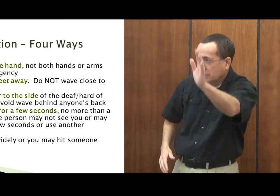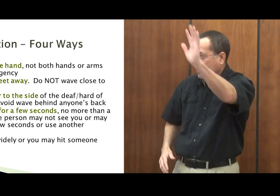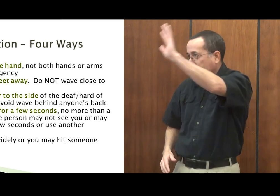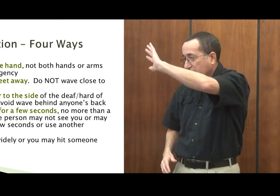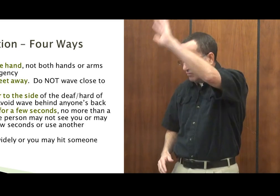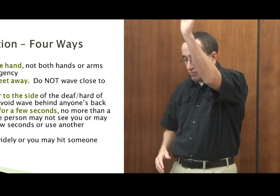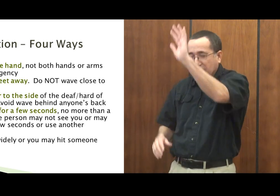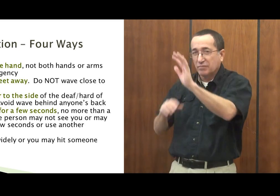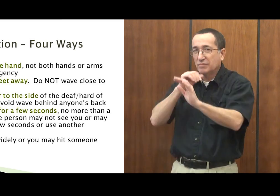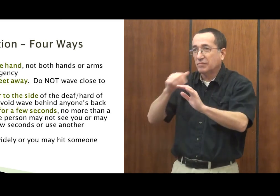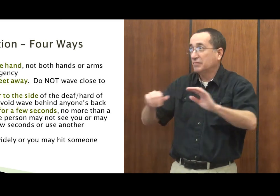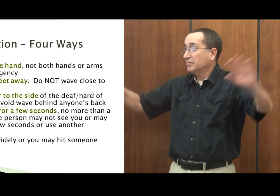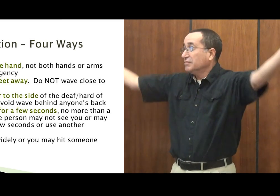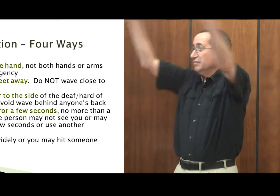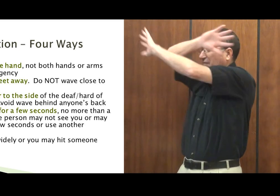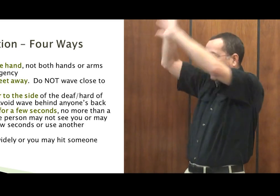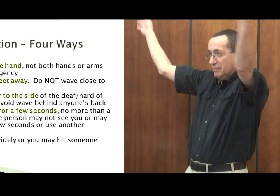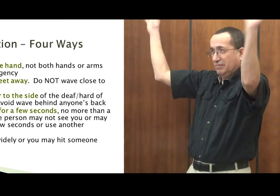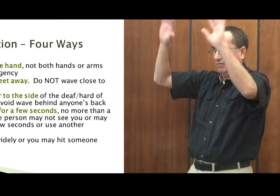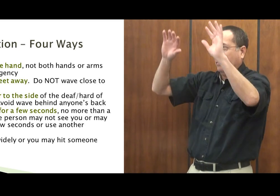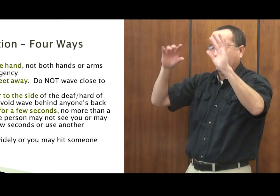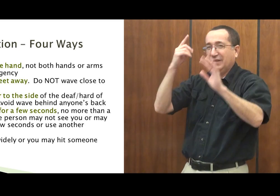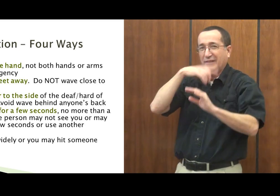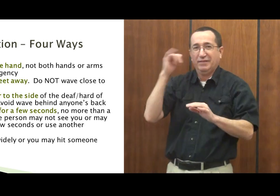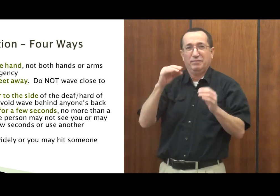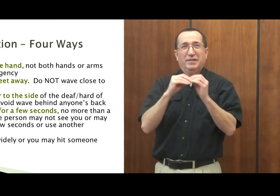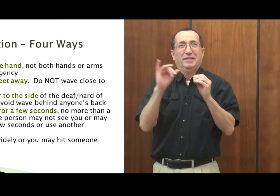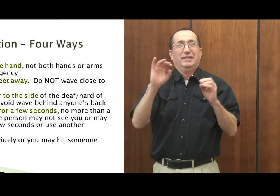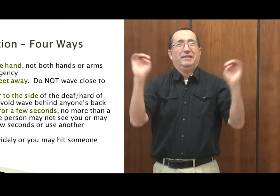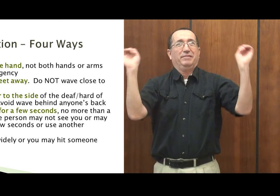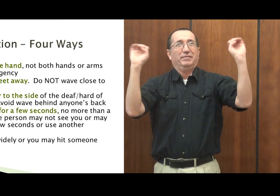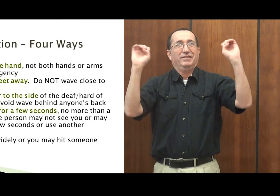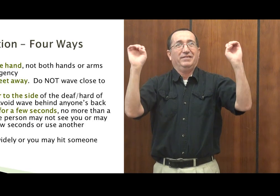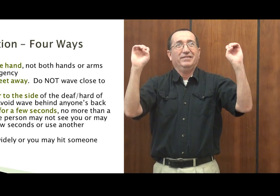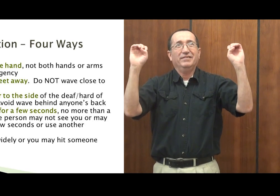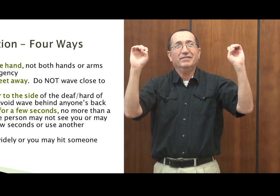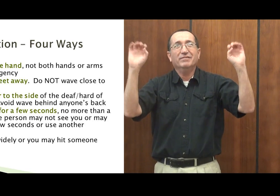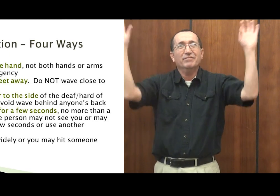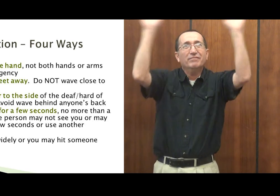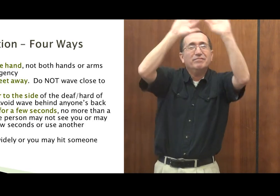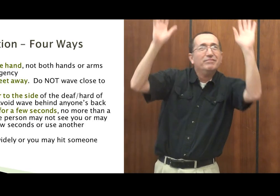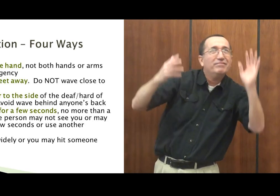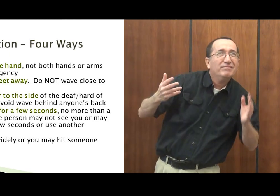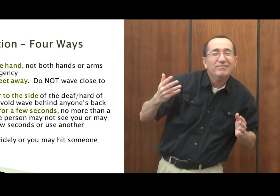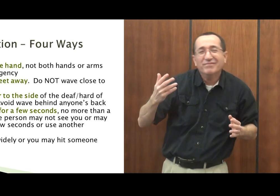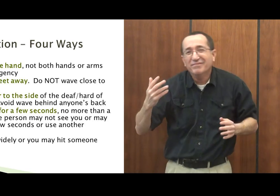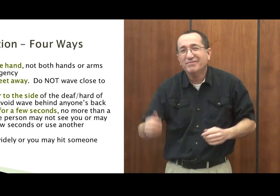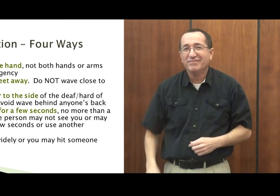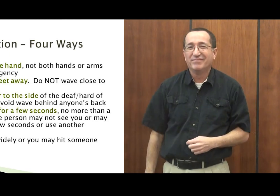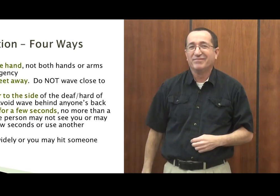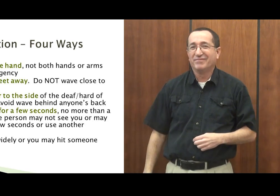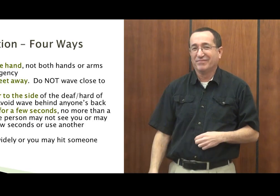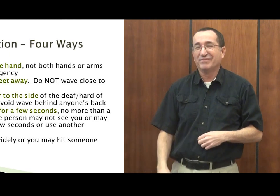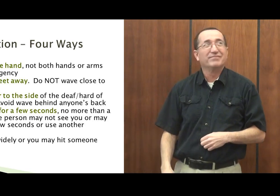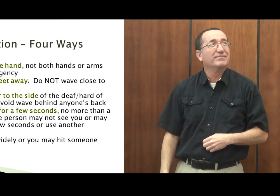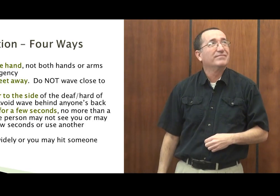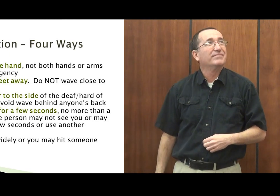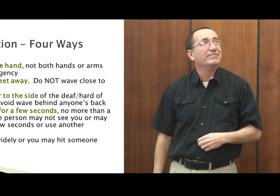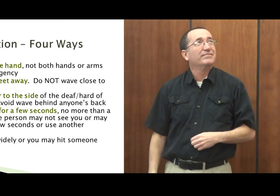Using your hand, waving it like this, not like this. It looks like an emergency is happening or something like that. A short little wave of the